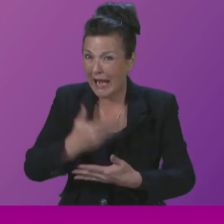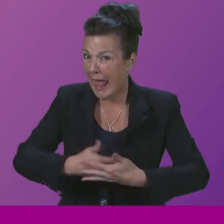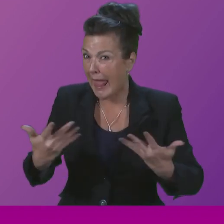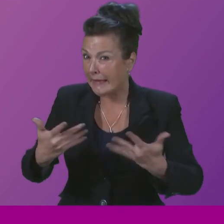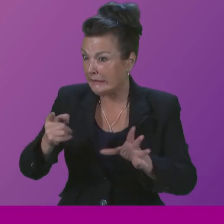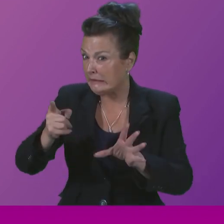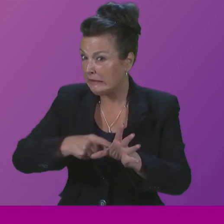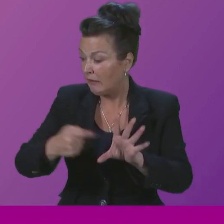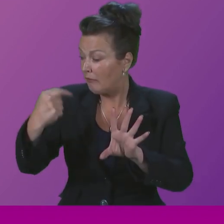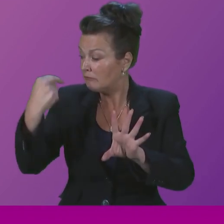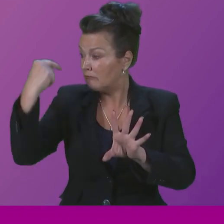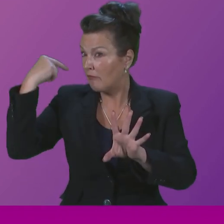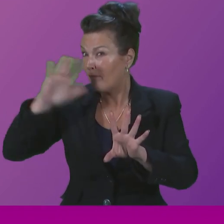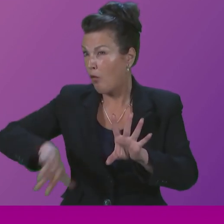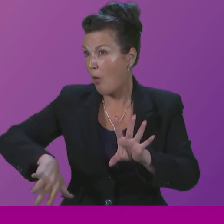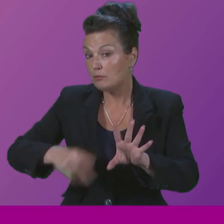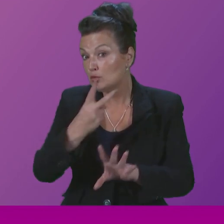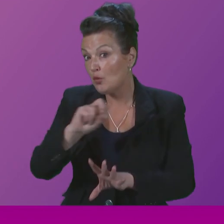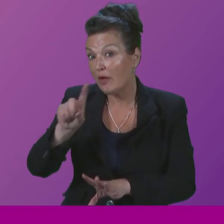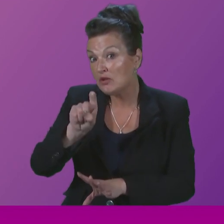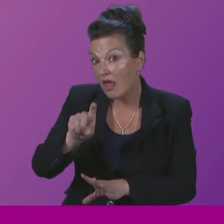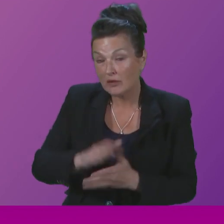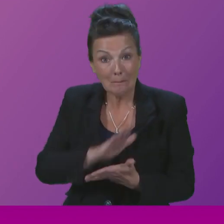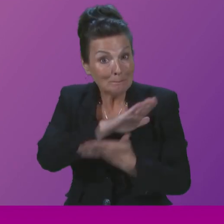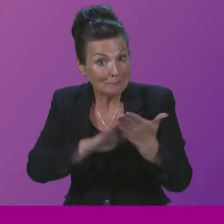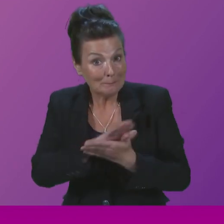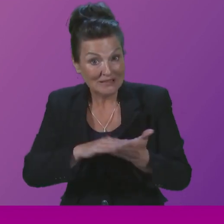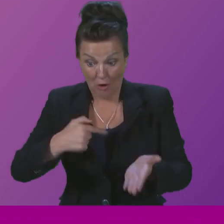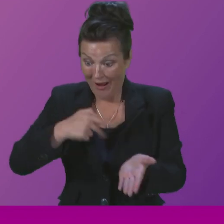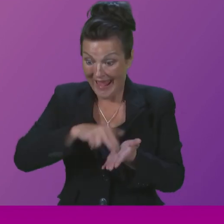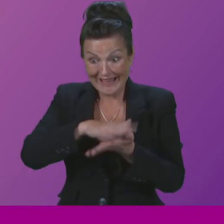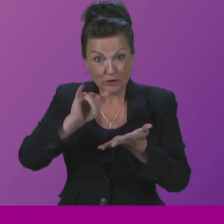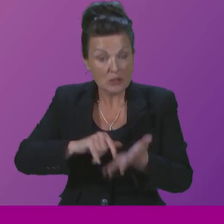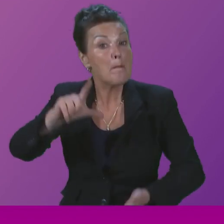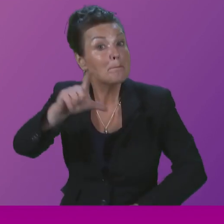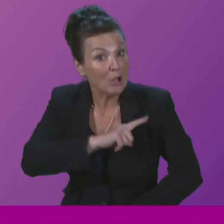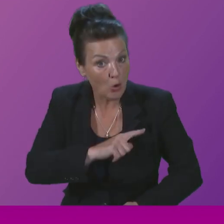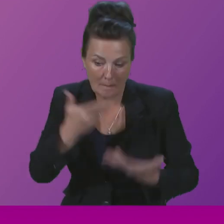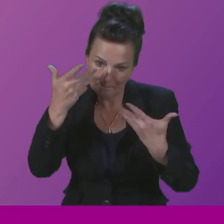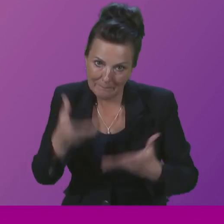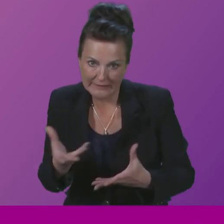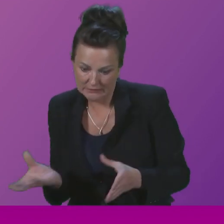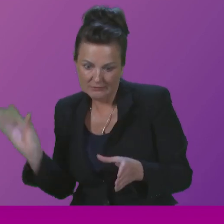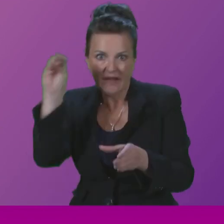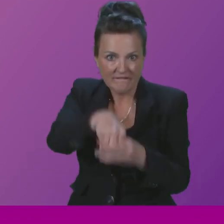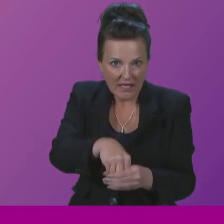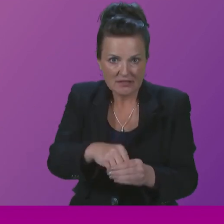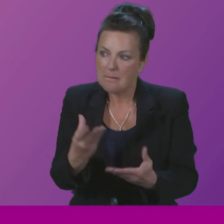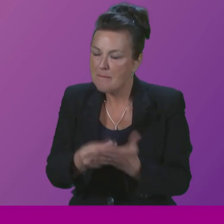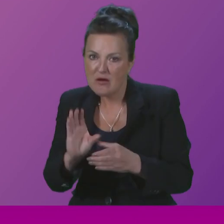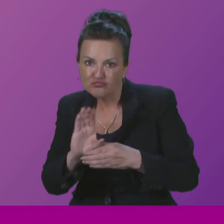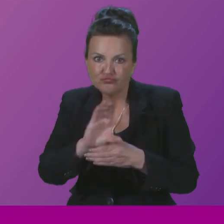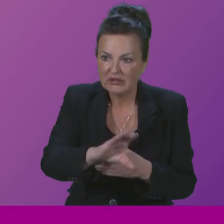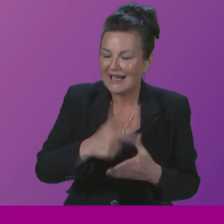year since 2011. So our National Health Service, because of the investment, because of the recruitment of staff, is doing